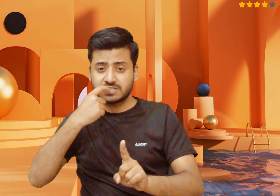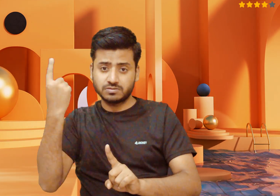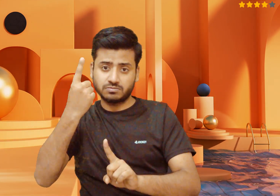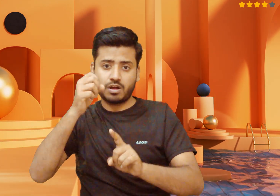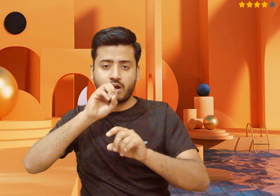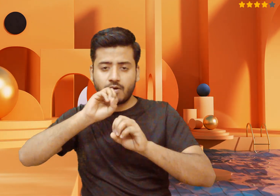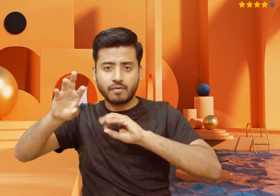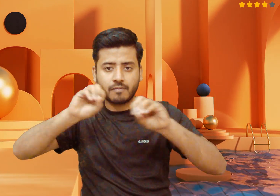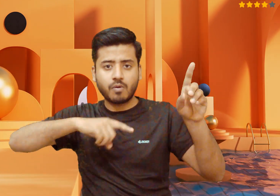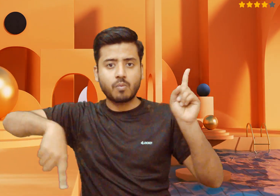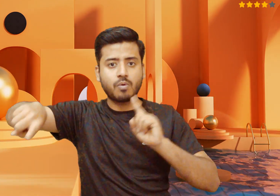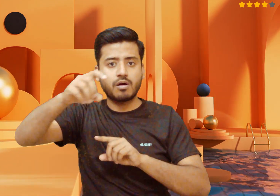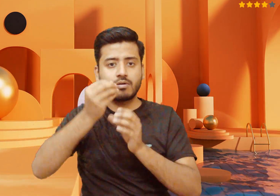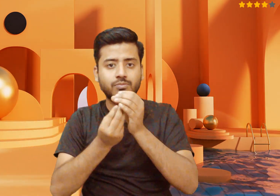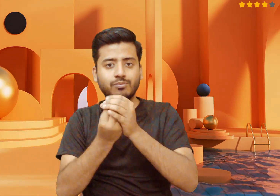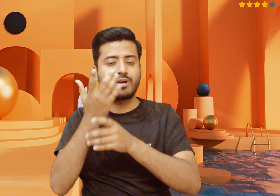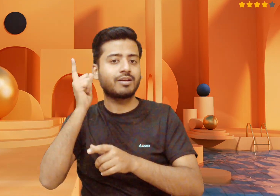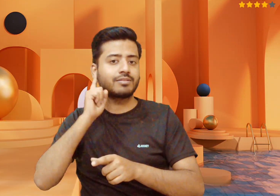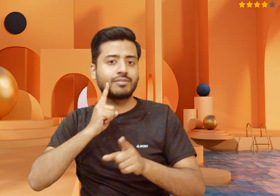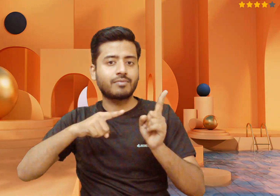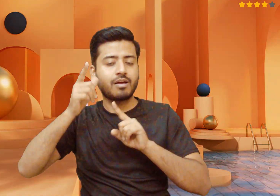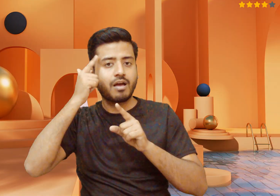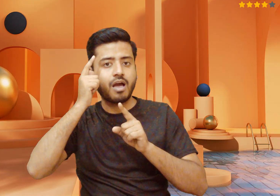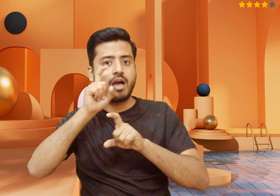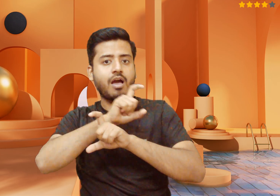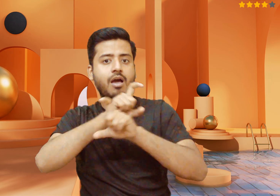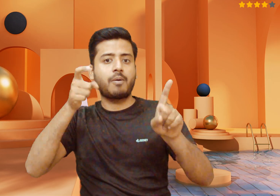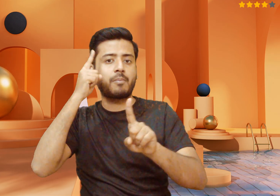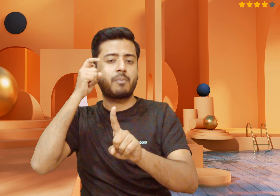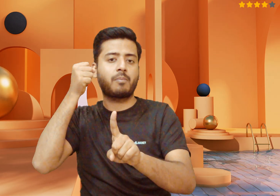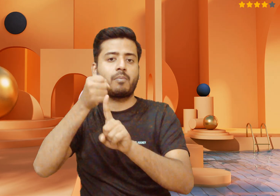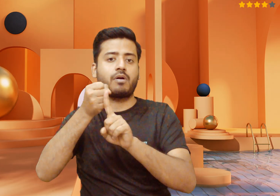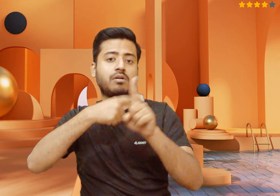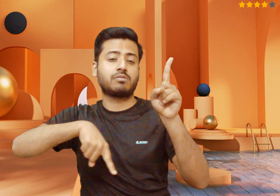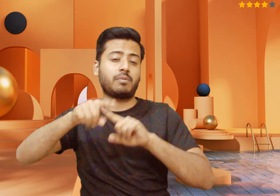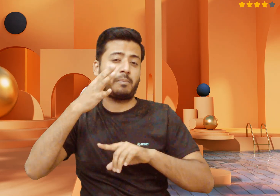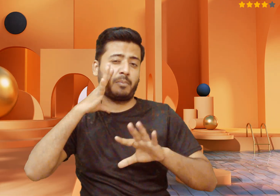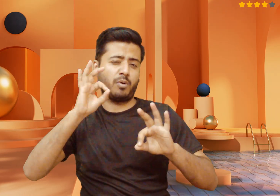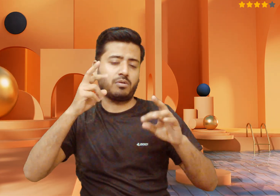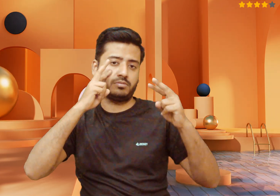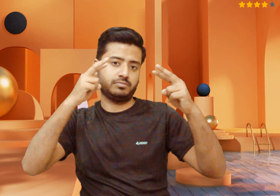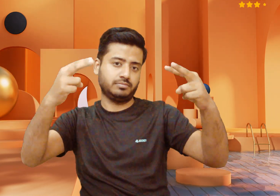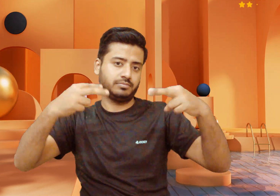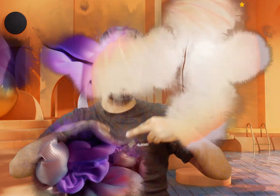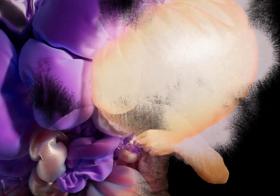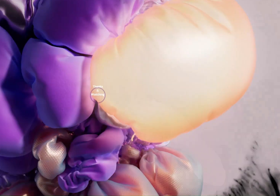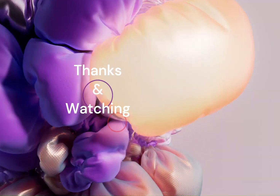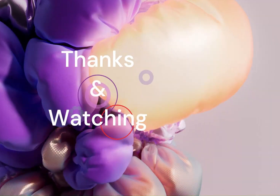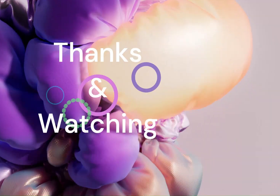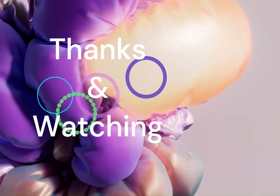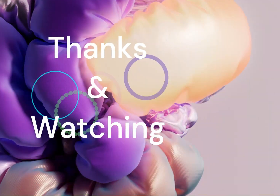with black plastic bags of a certain thickness, 50 micron. Justification. The ban is... Thanks and watching.